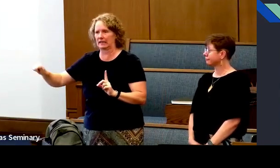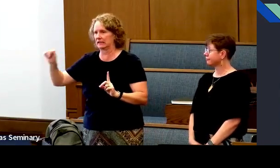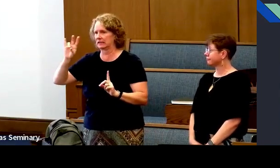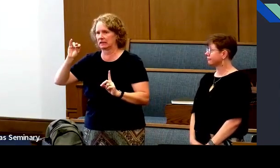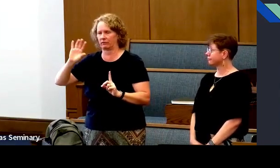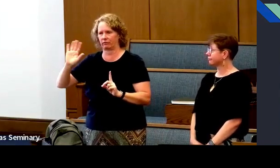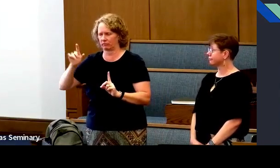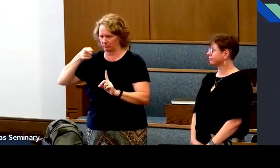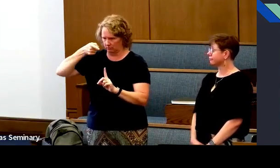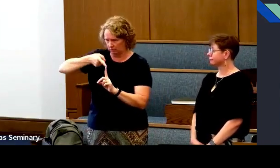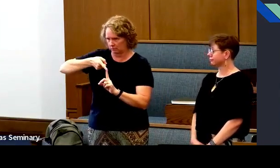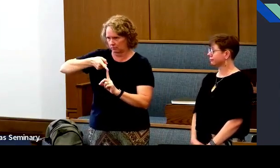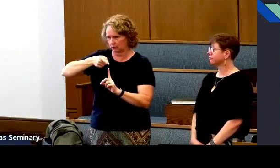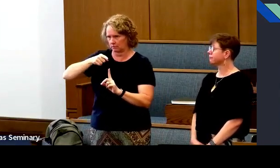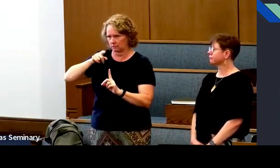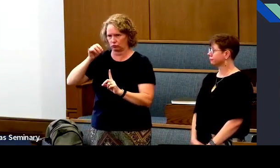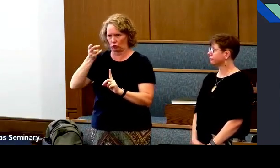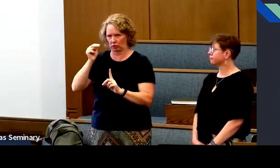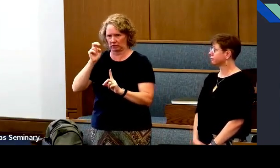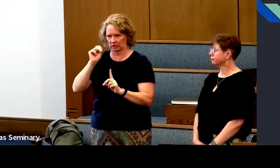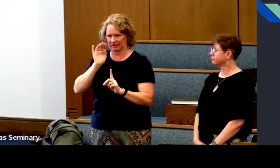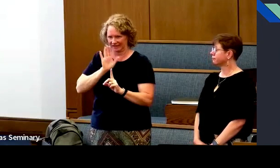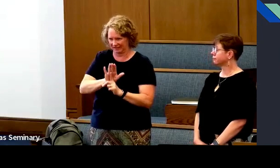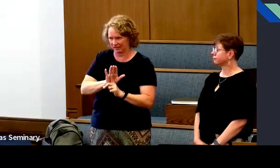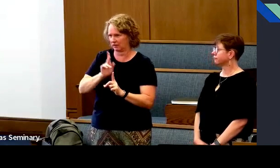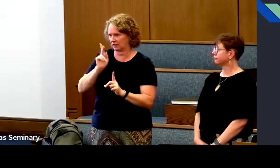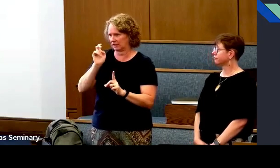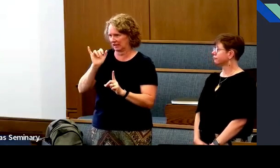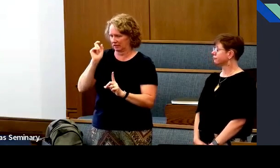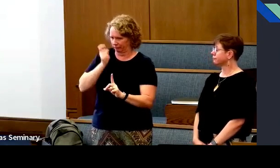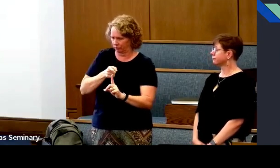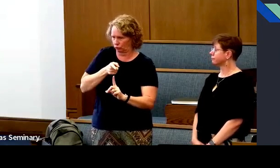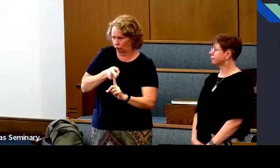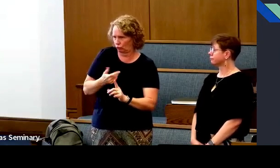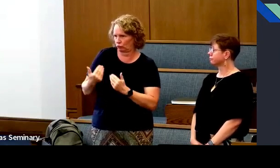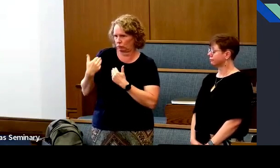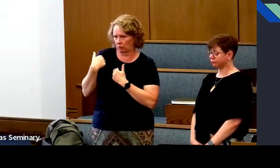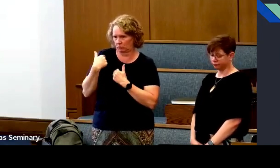It is not to any other member of the 70. It's his responsibility.